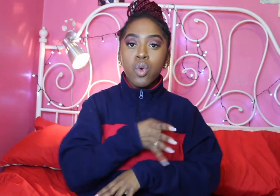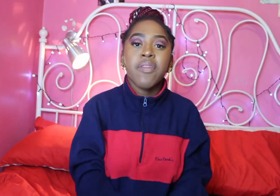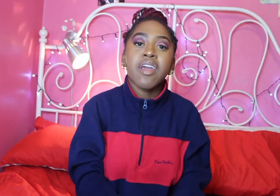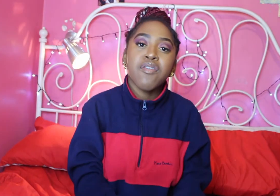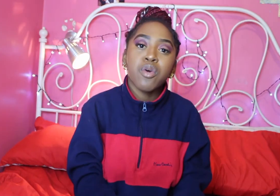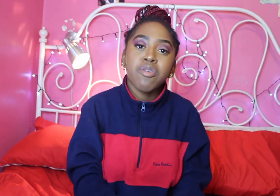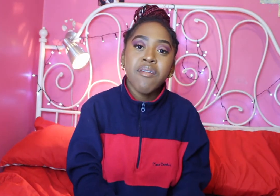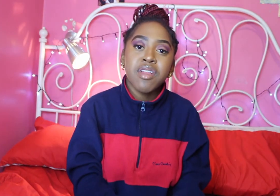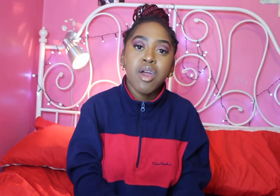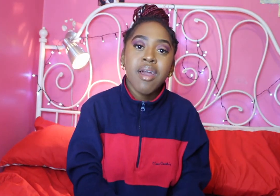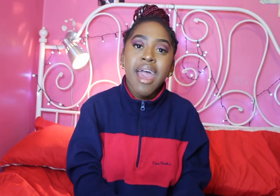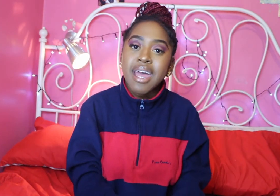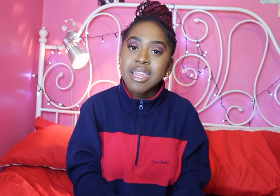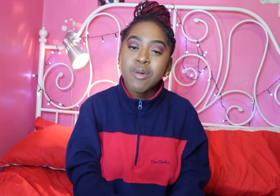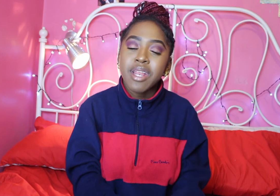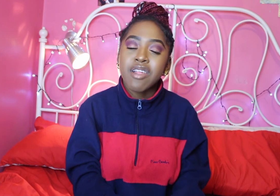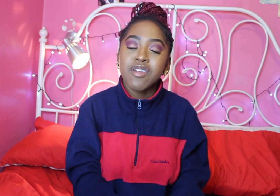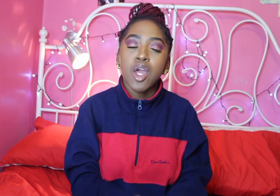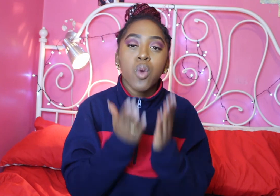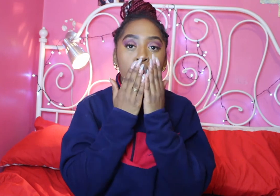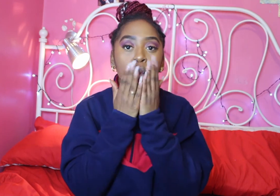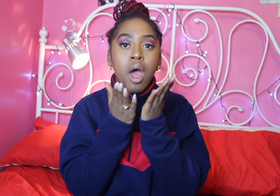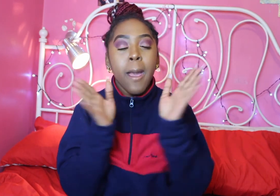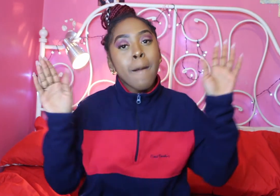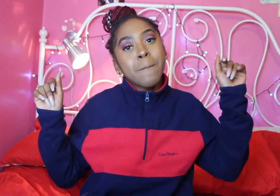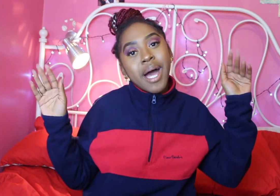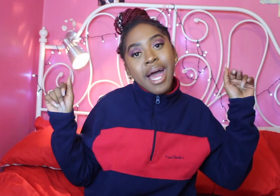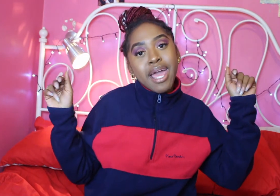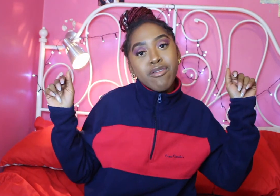thank you for watching my video and see you in my next video bye everybody